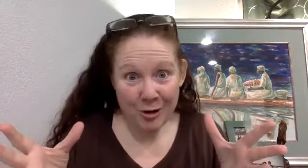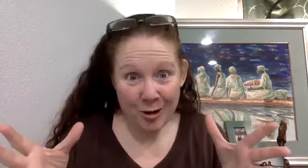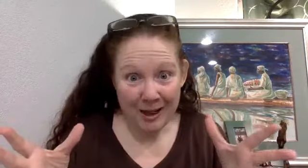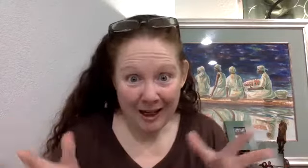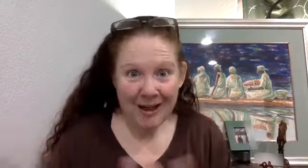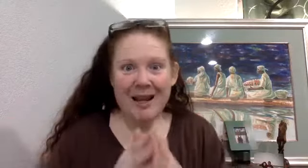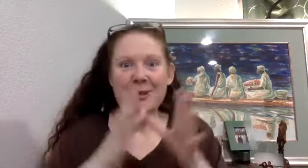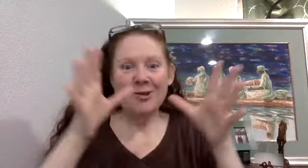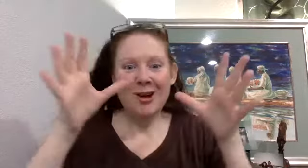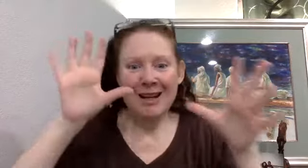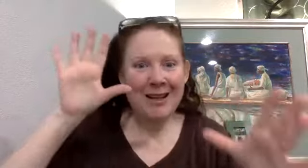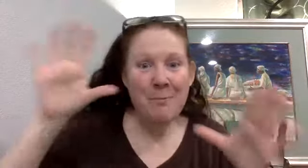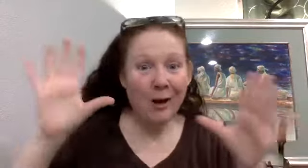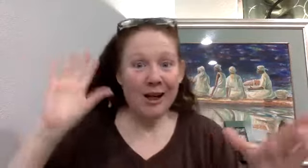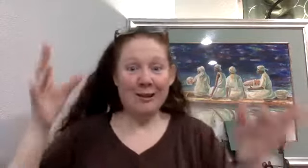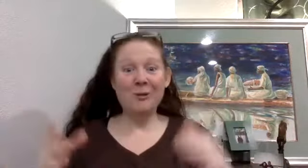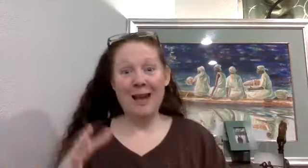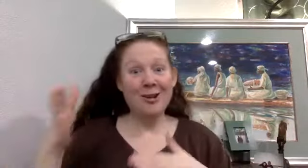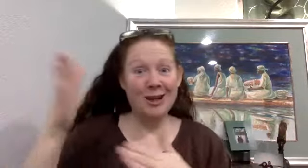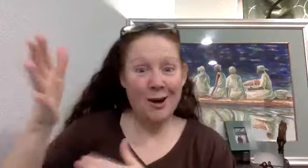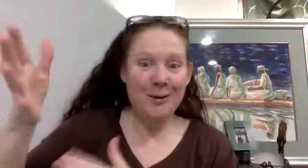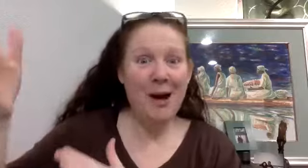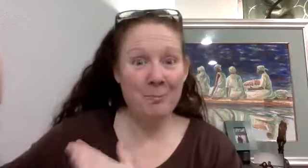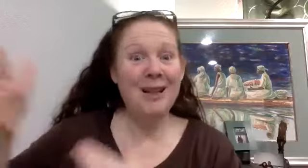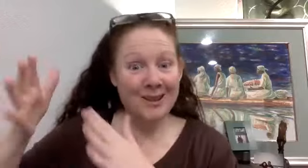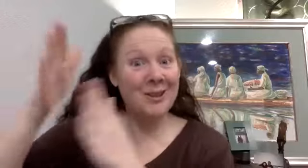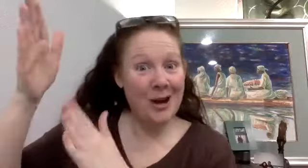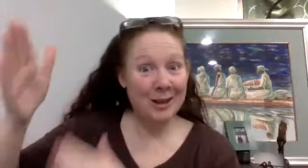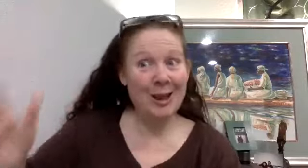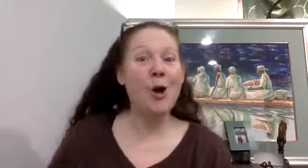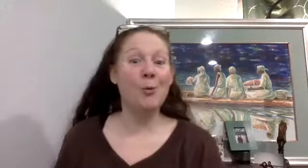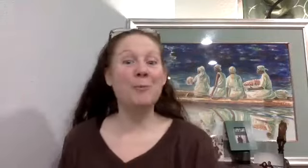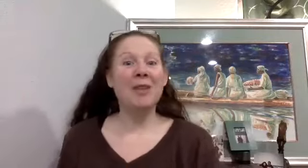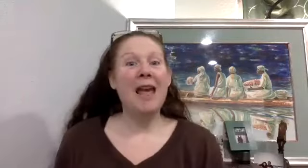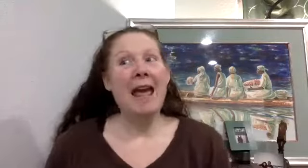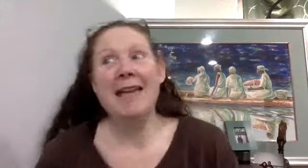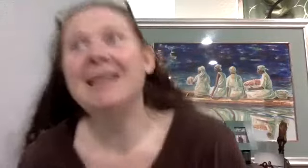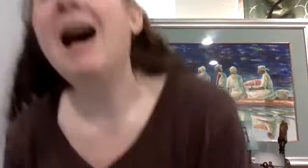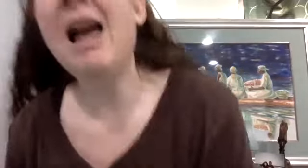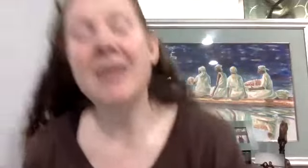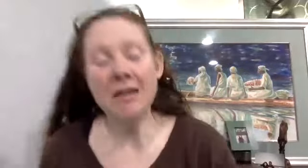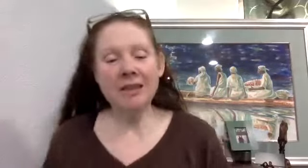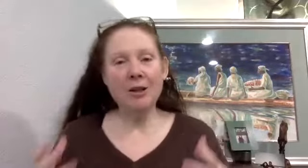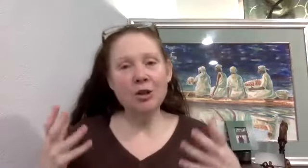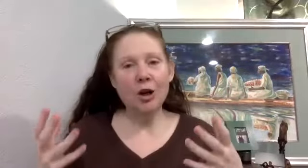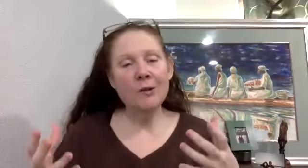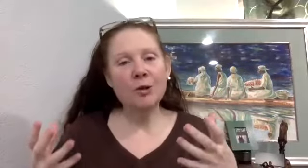harmony, demonstrating Americans who can actually know about places around the globe. And I think that that starts to